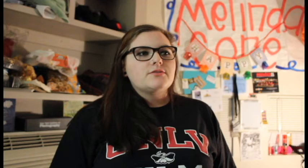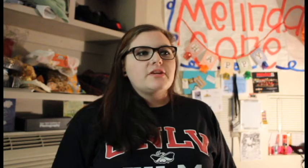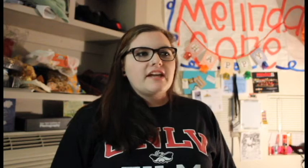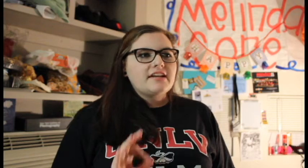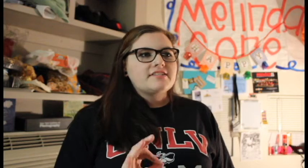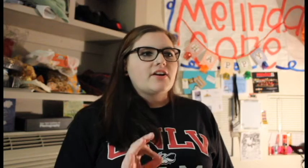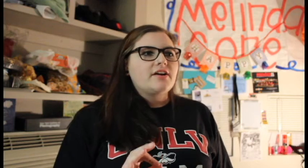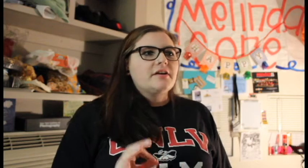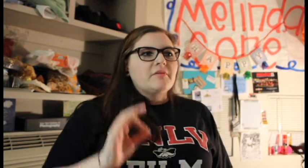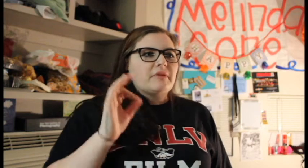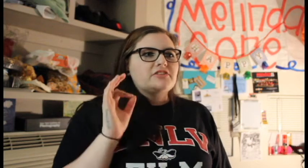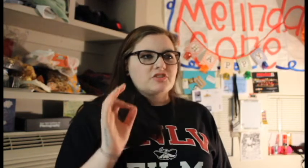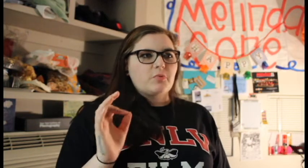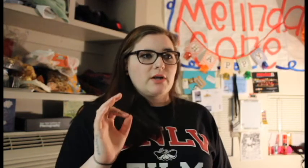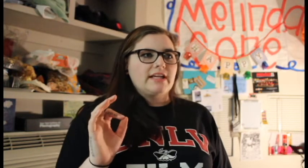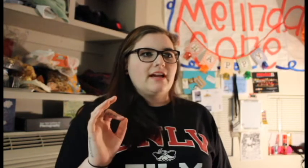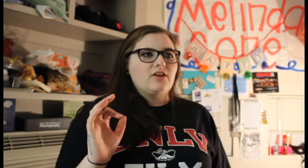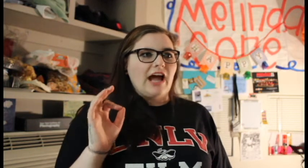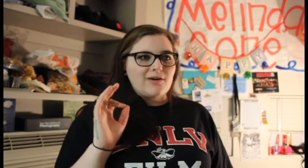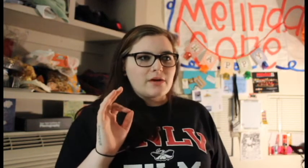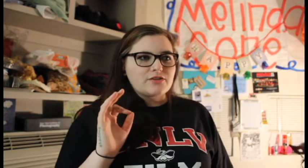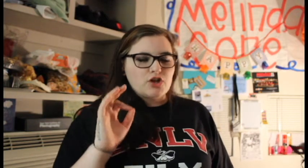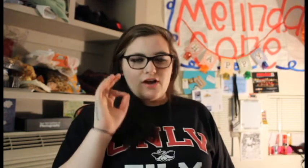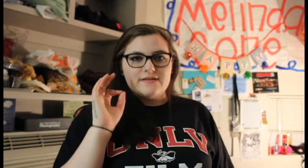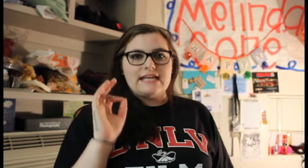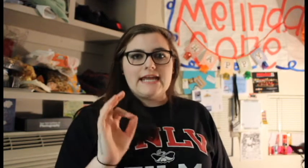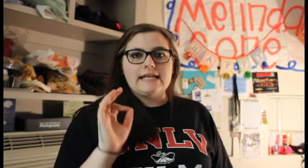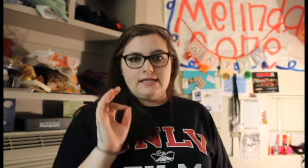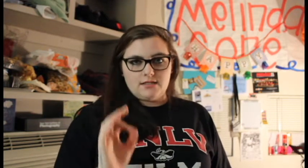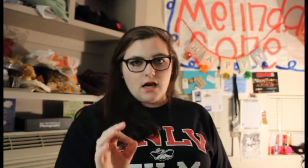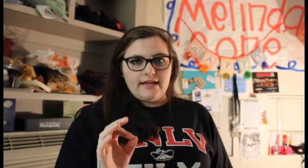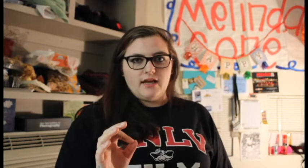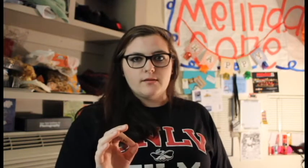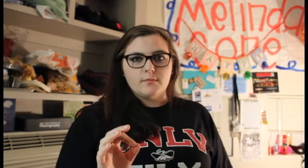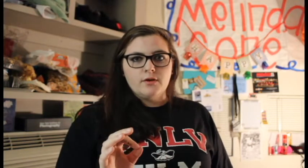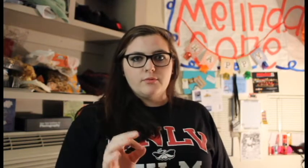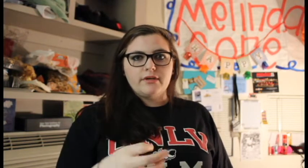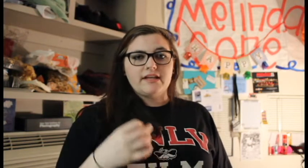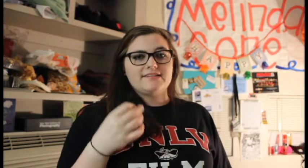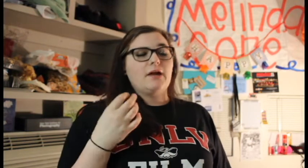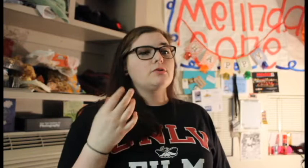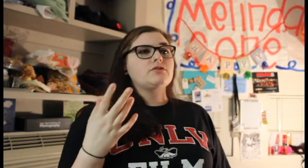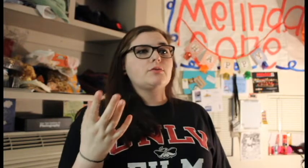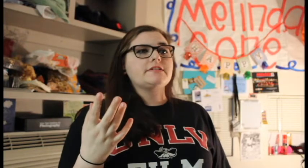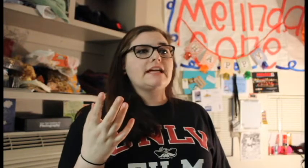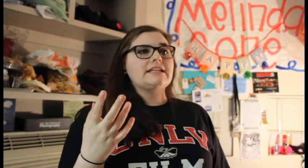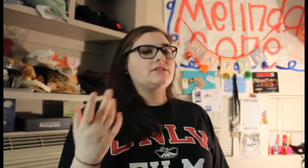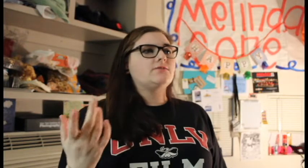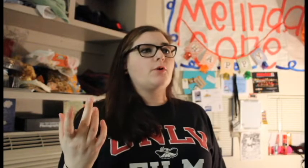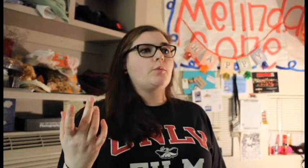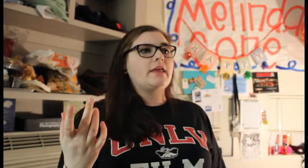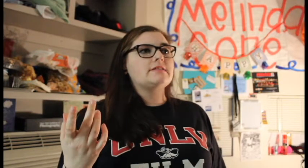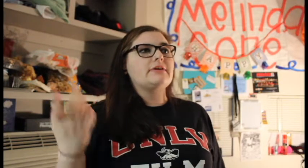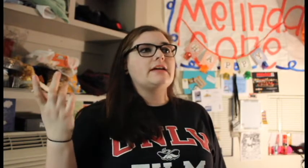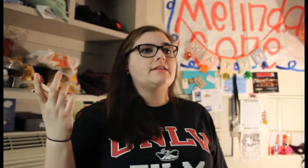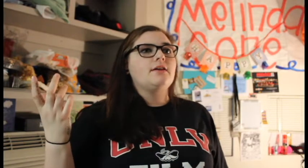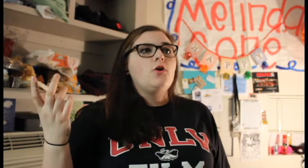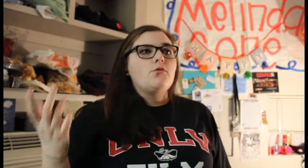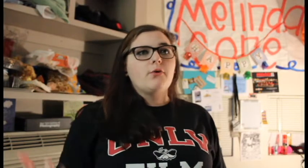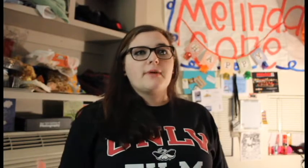So can I start by just pointing out how much of an idiot I am because I was so excited to film this because for my